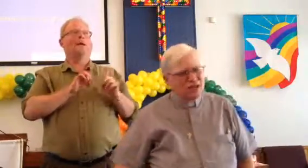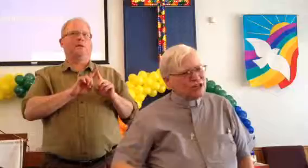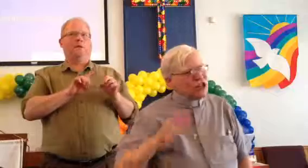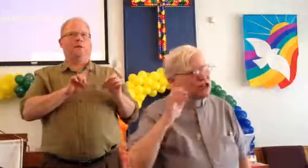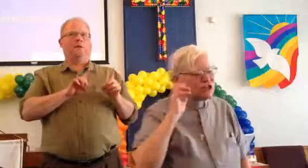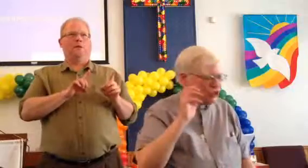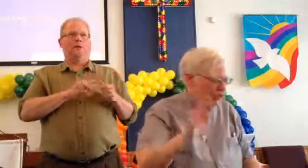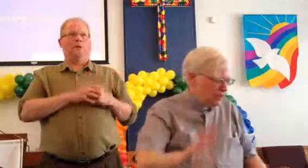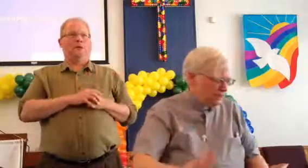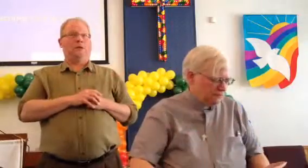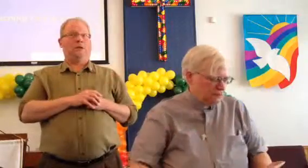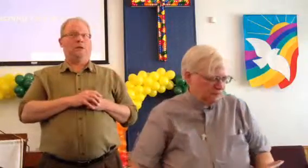Just too different.